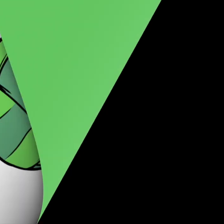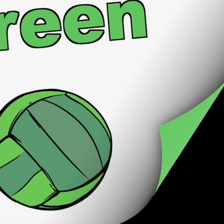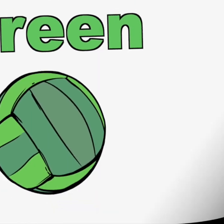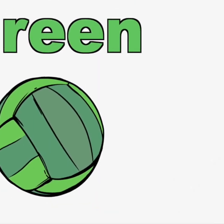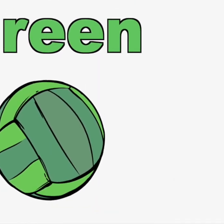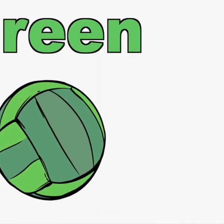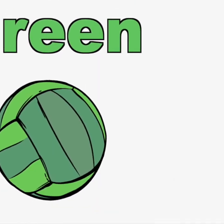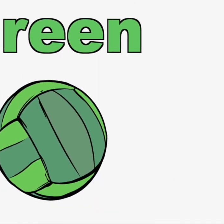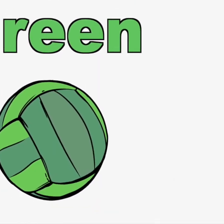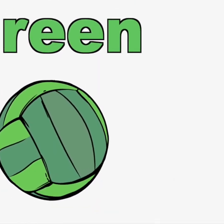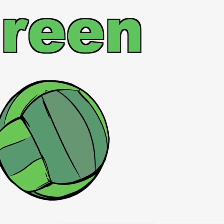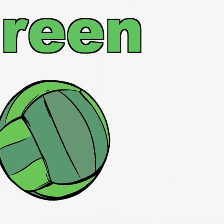Green